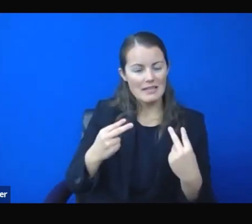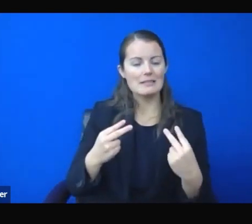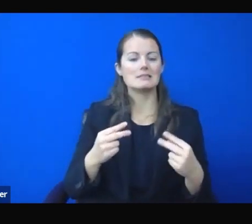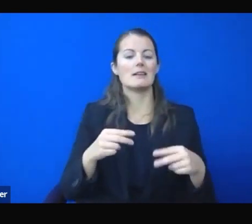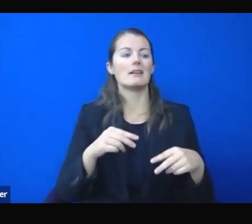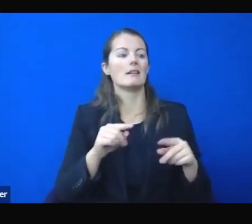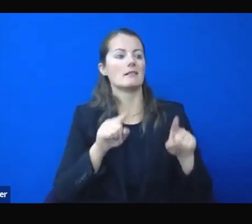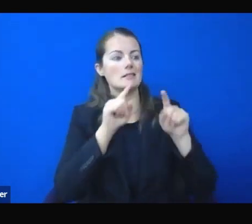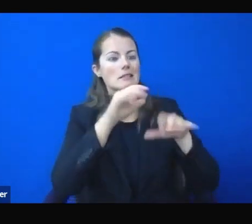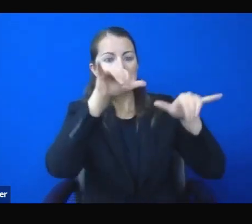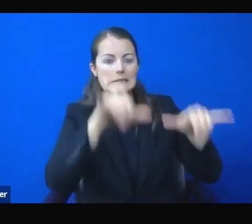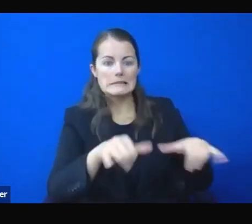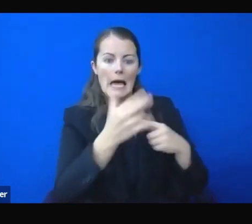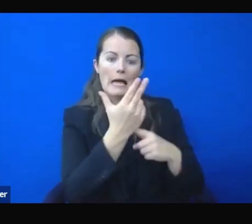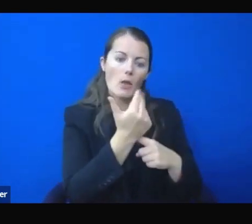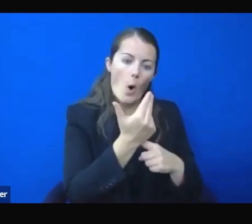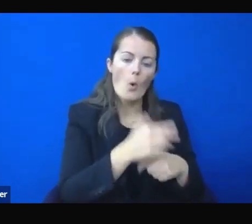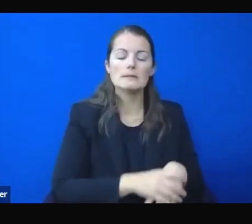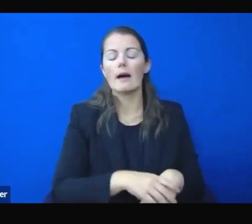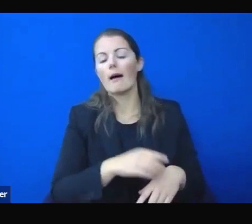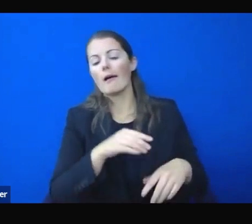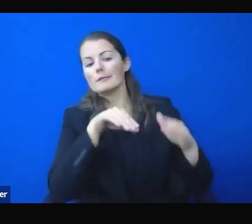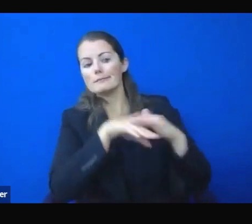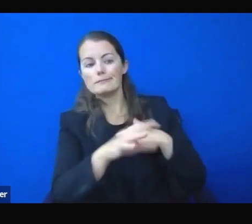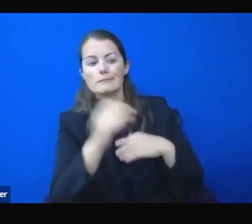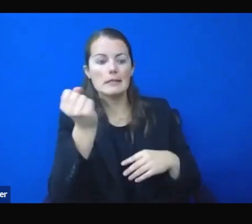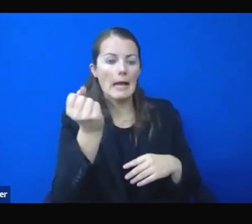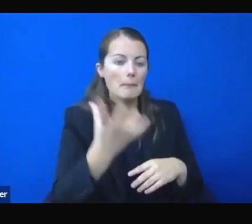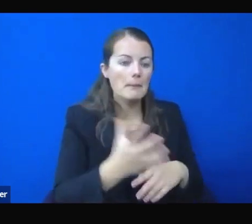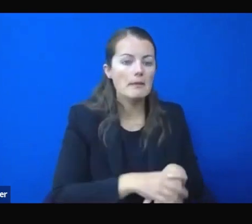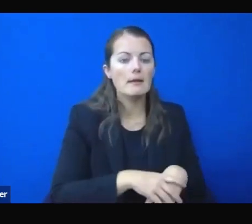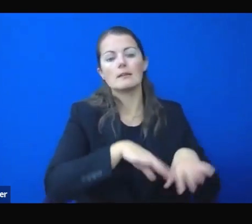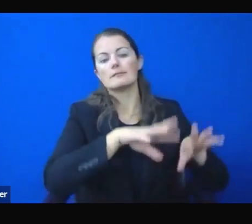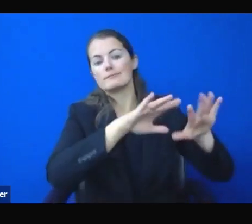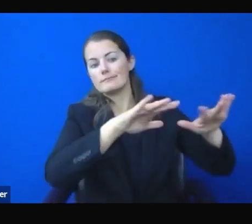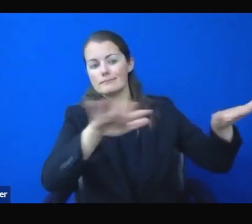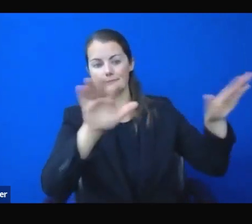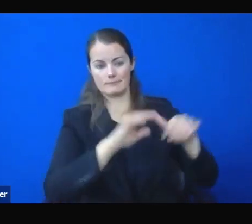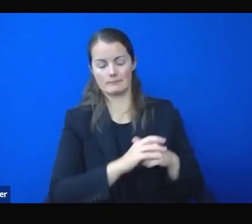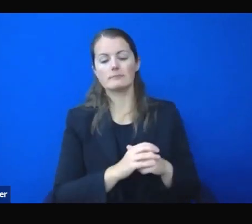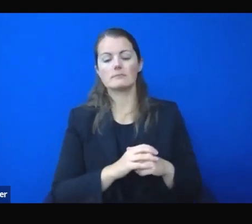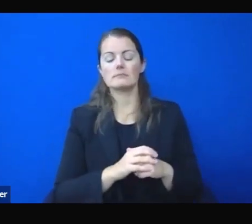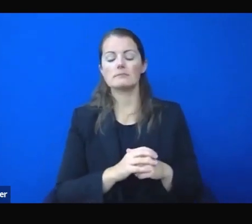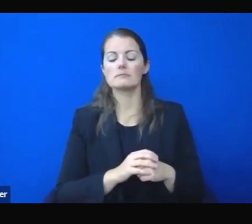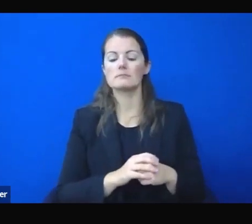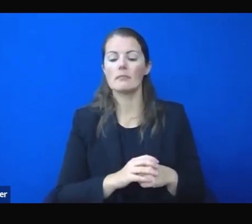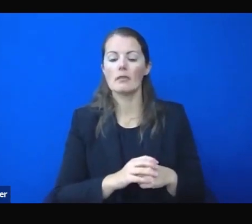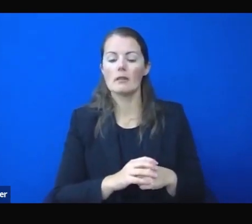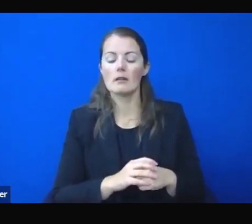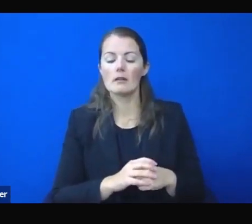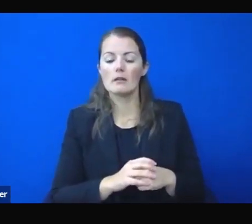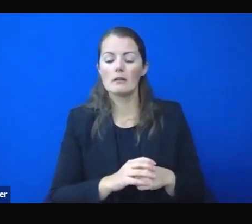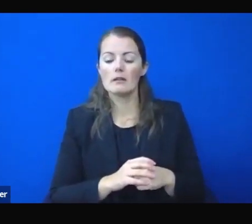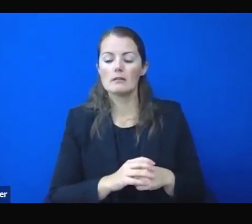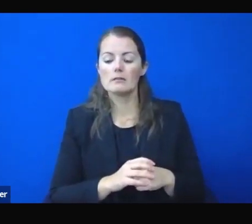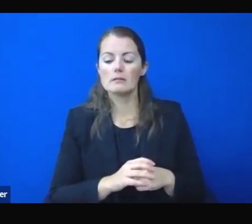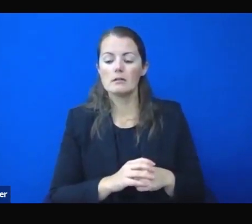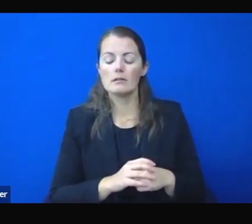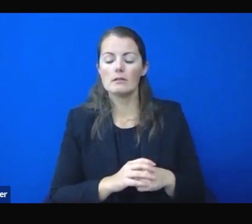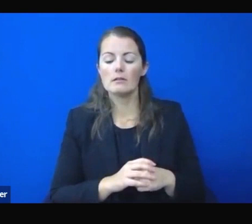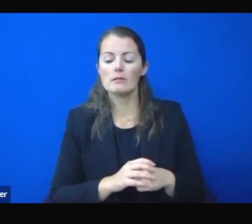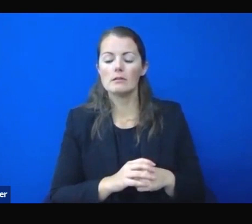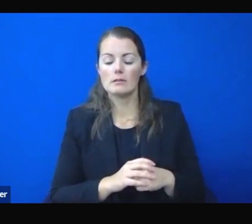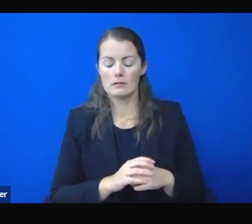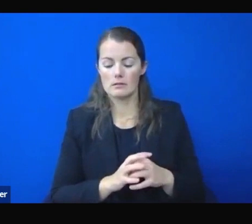you've got to balance the health crisis as it relates to COVID diagnosis with, as I said, the use of opioids and fentanyl deaths